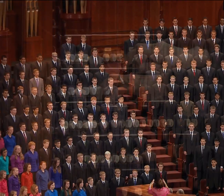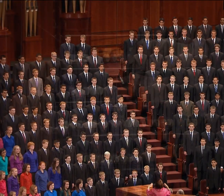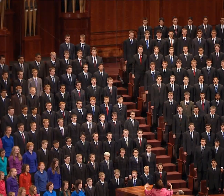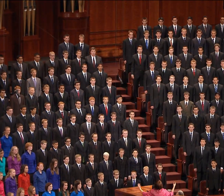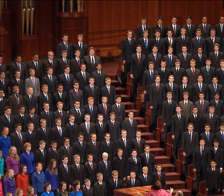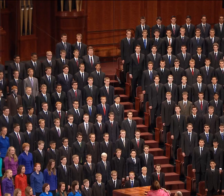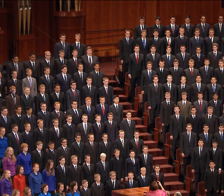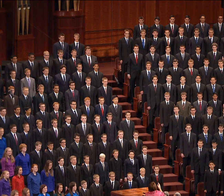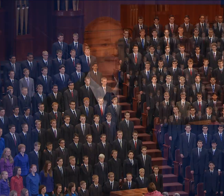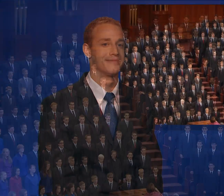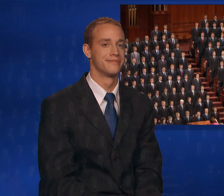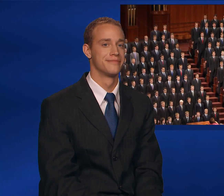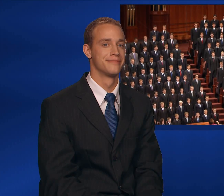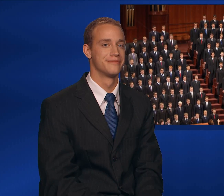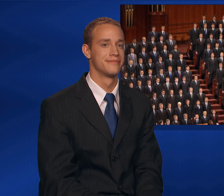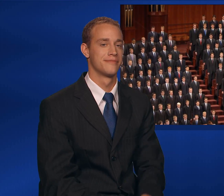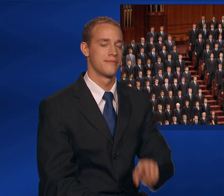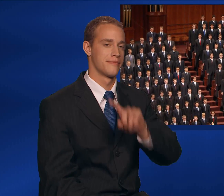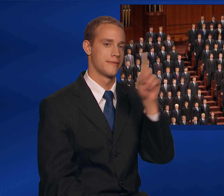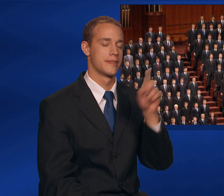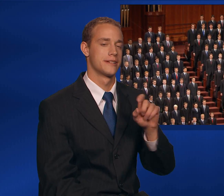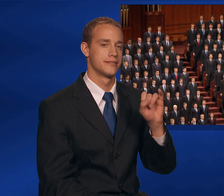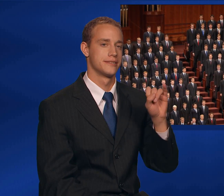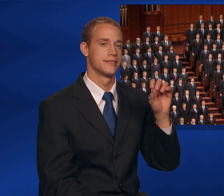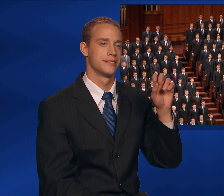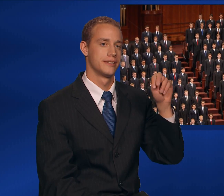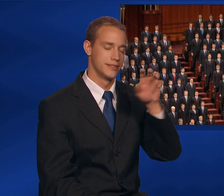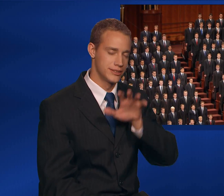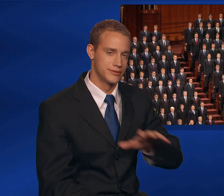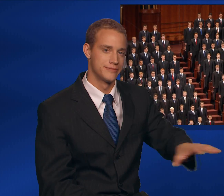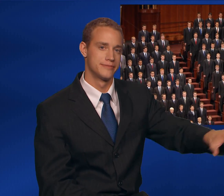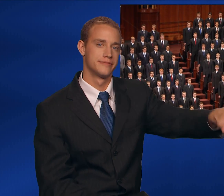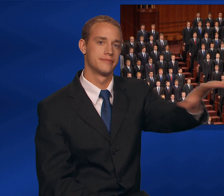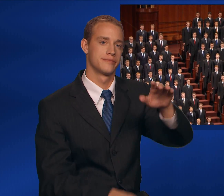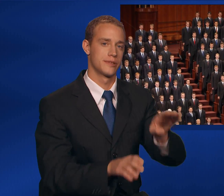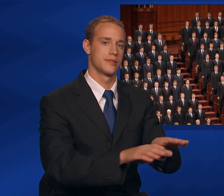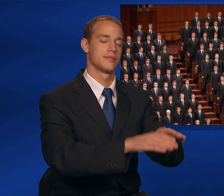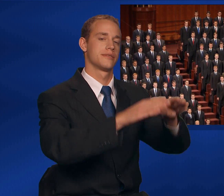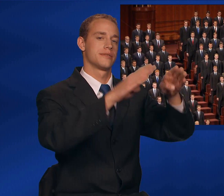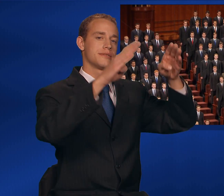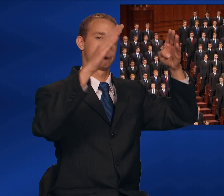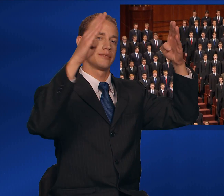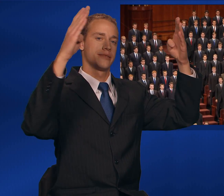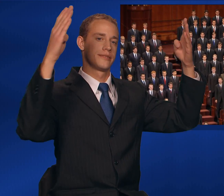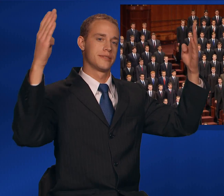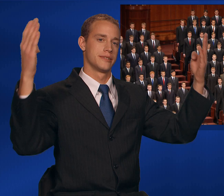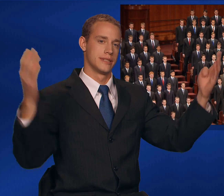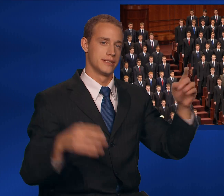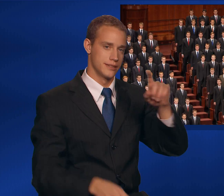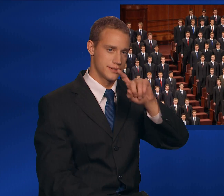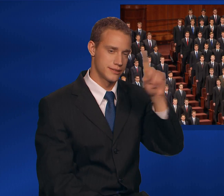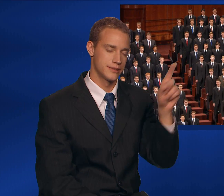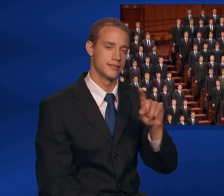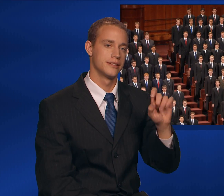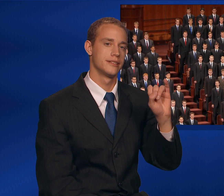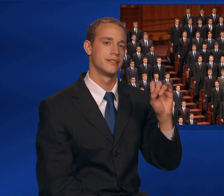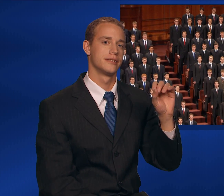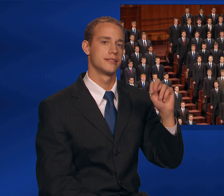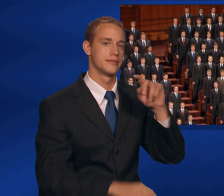Open wide the fount of Zion, let her